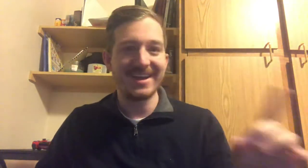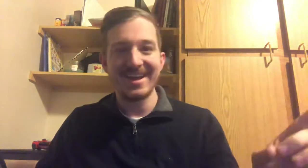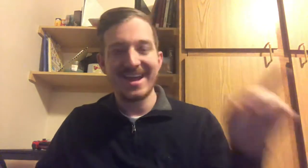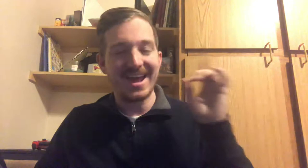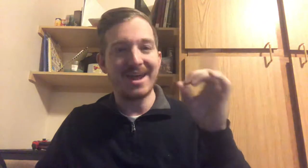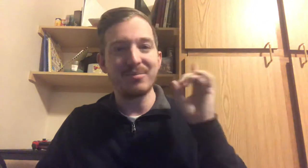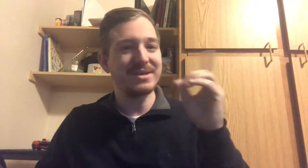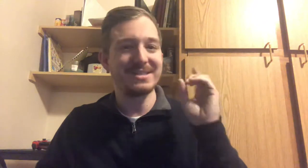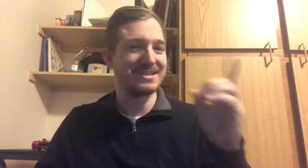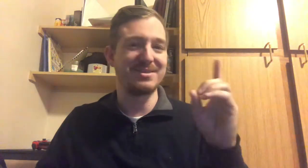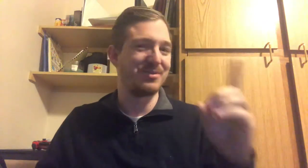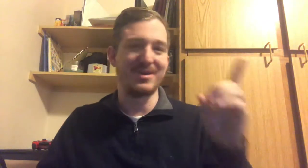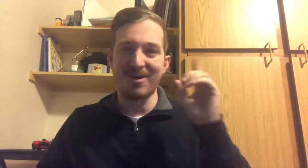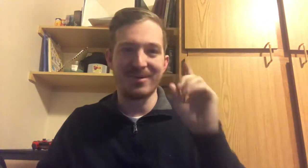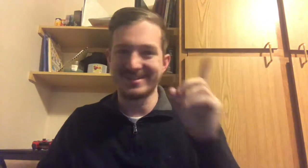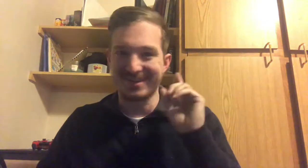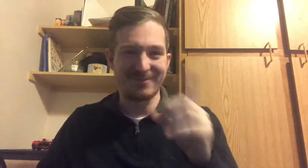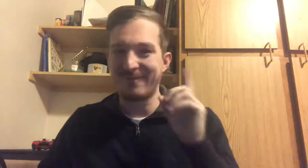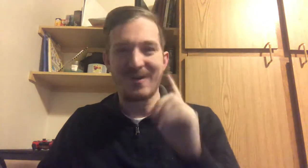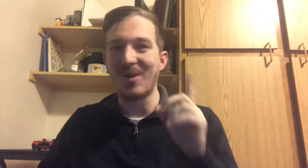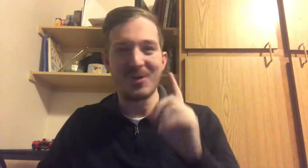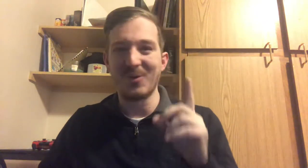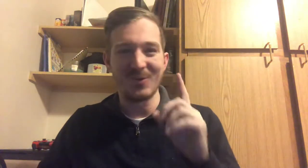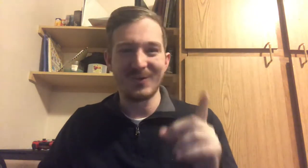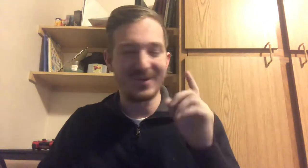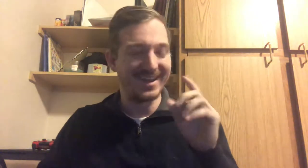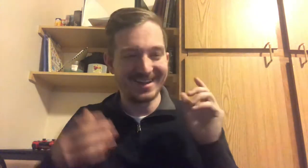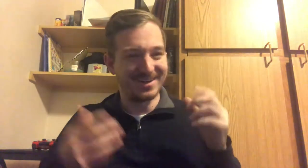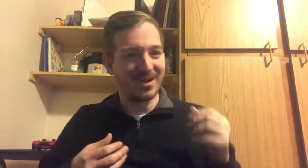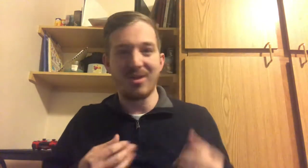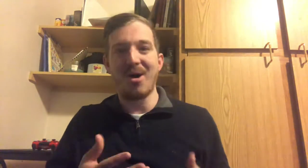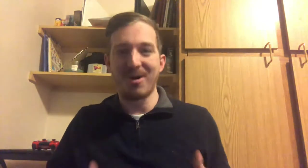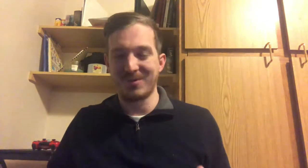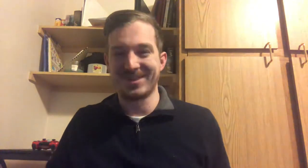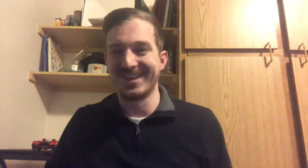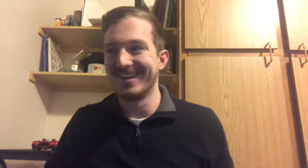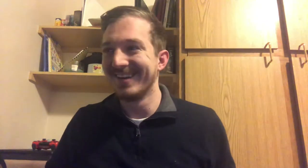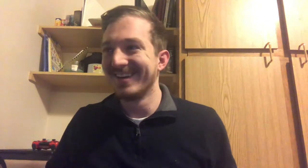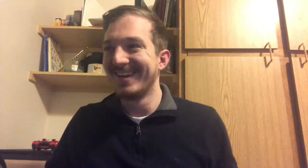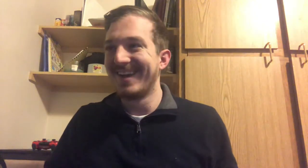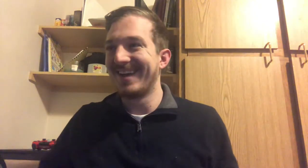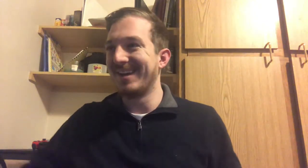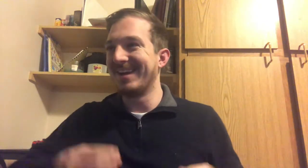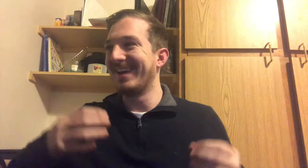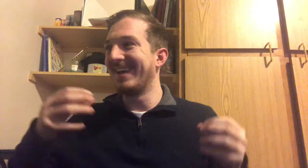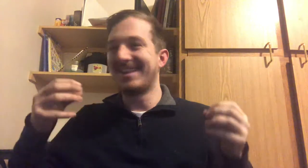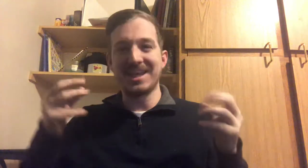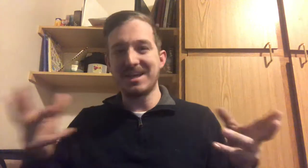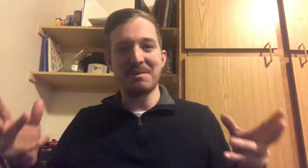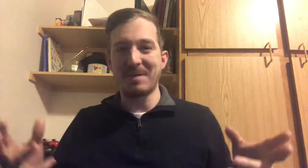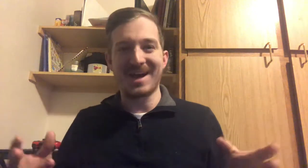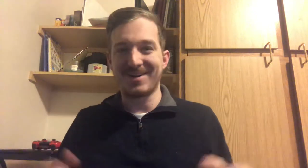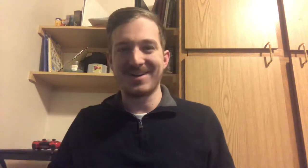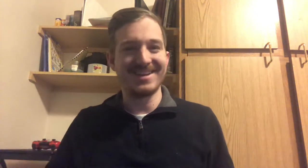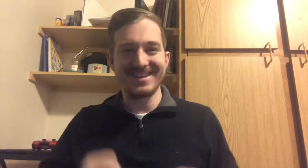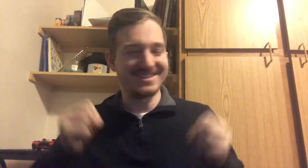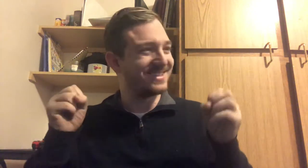and my sister would always like follow along with it. But thinking back on it, just,